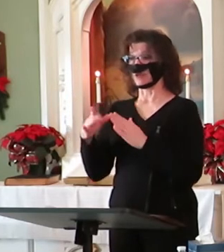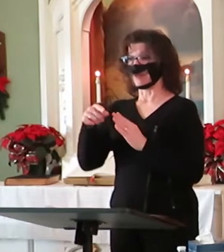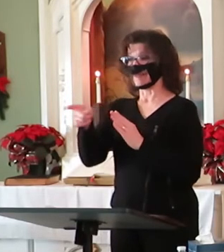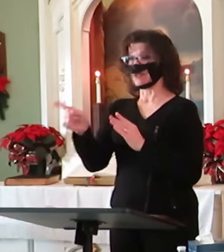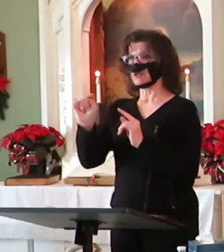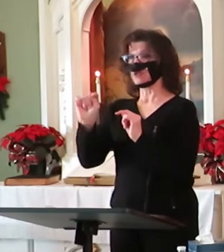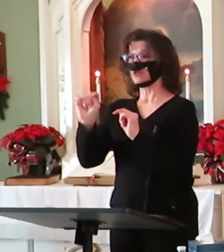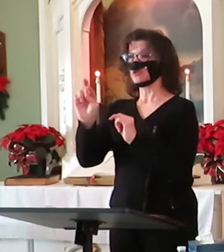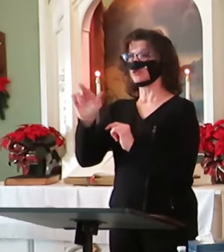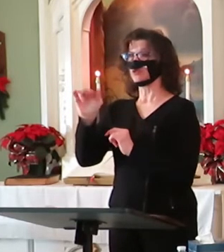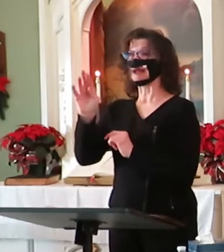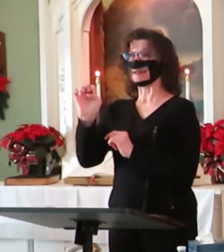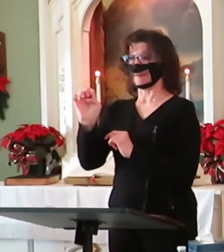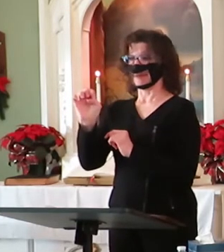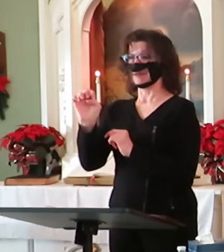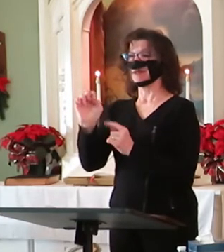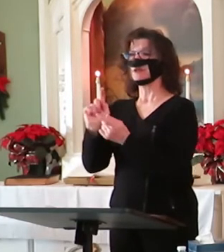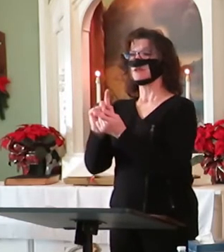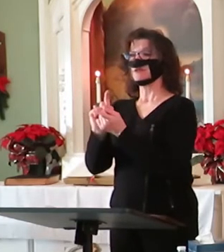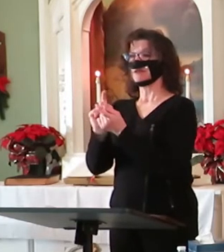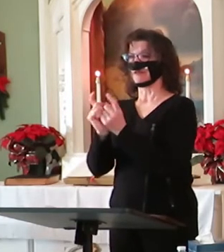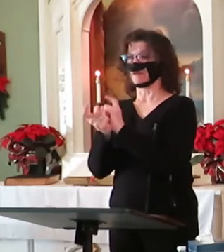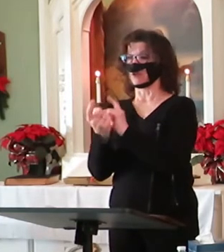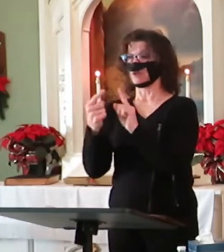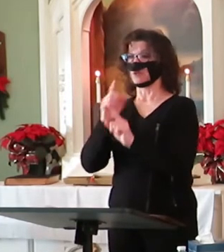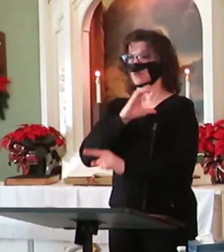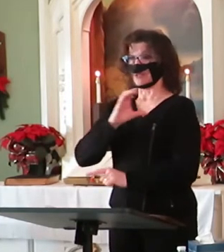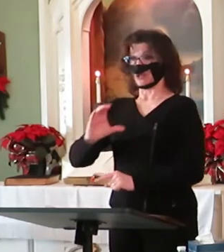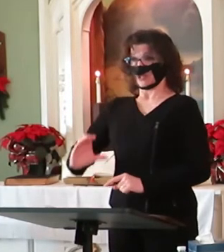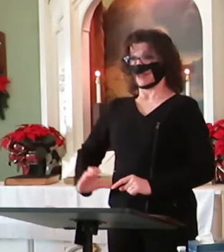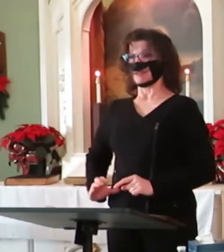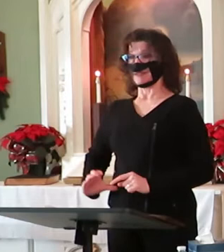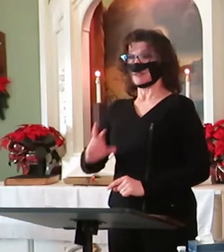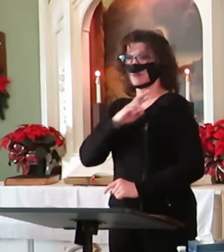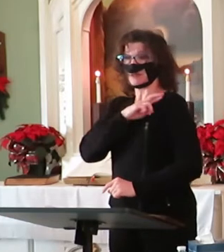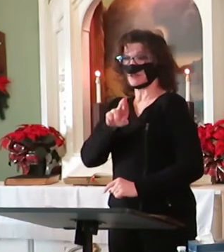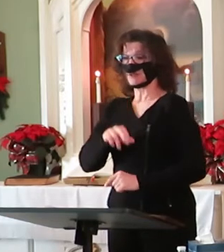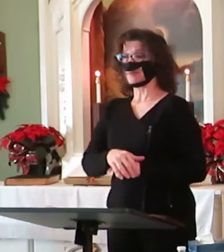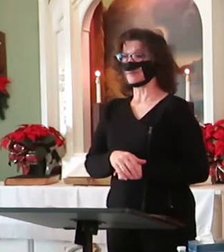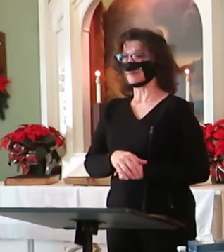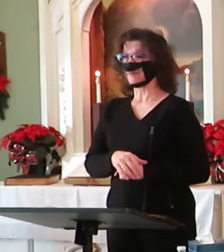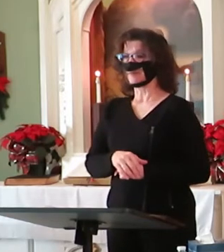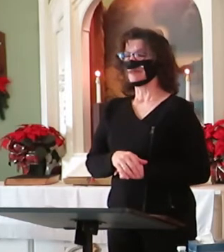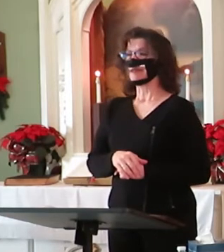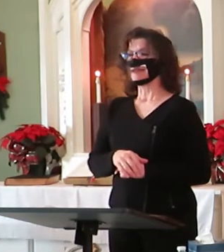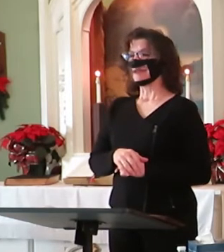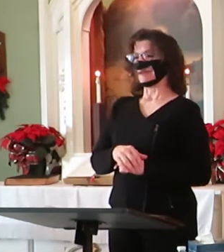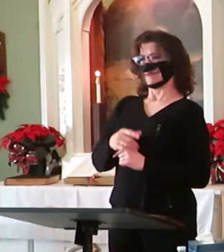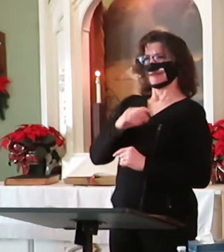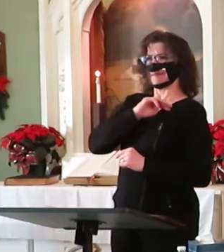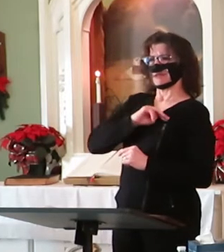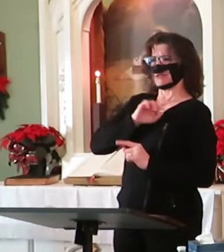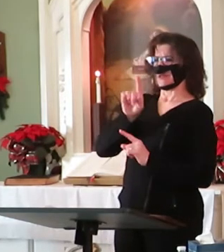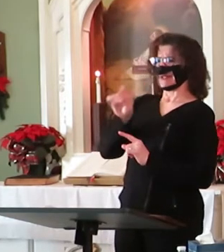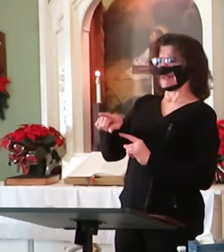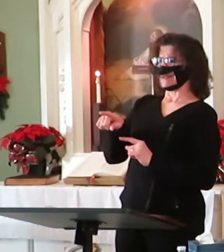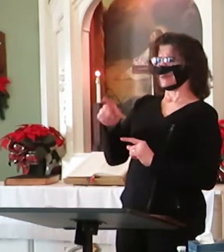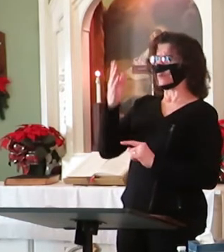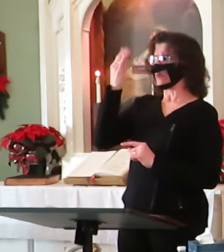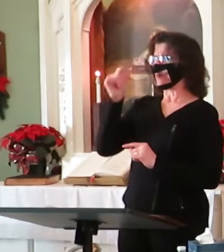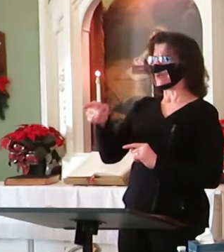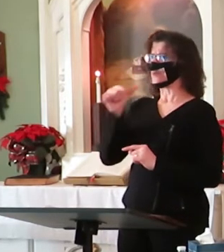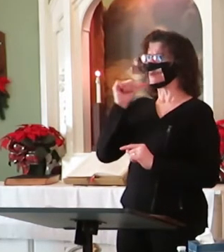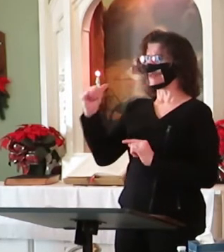Patton, remembering what had happened, asked the chief what had kept him and his men from burning them down and killing them.